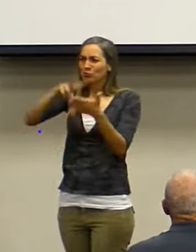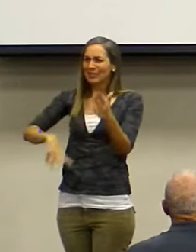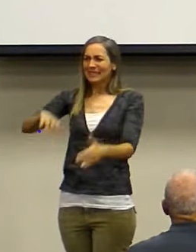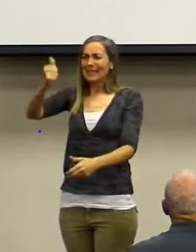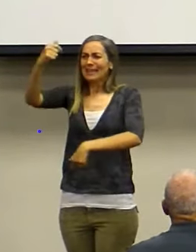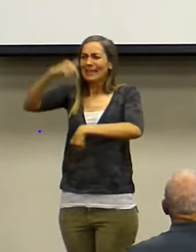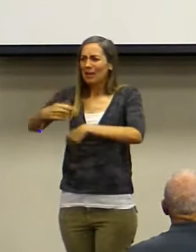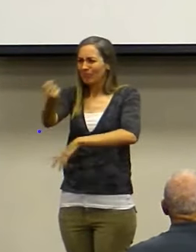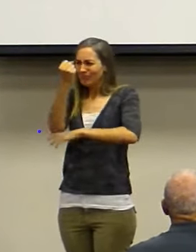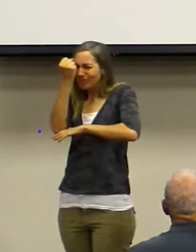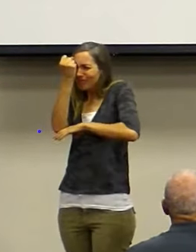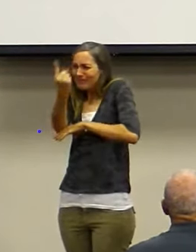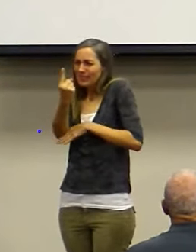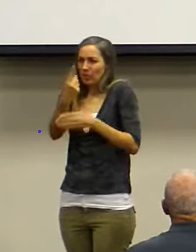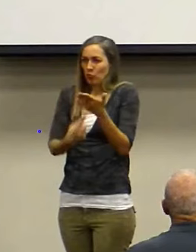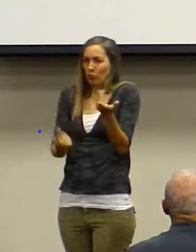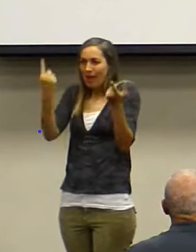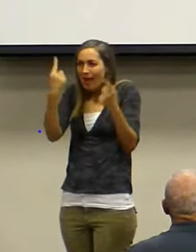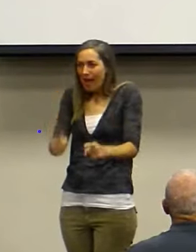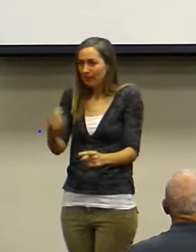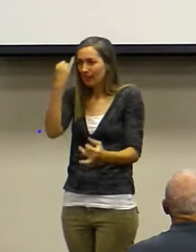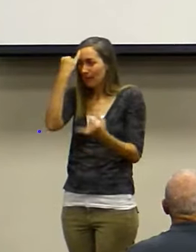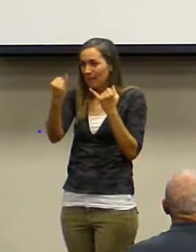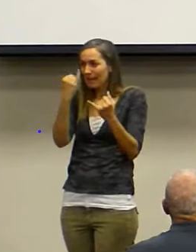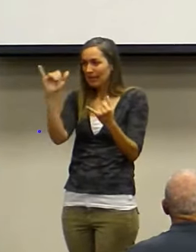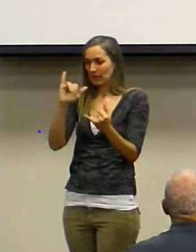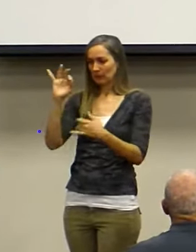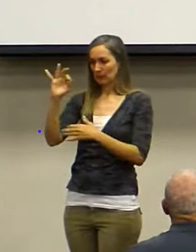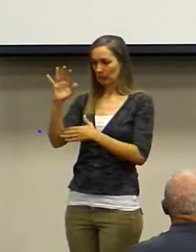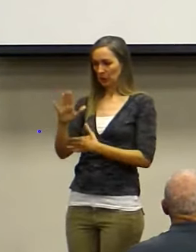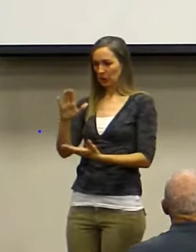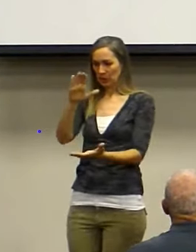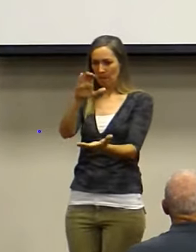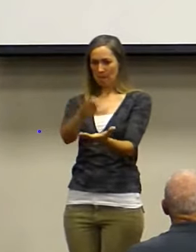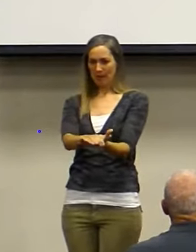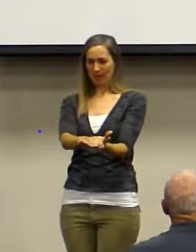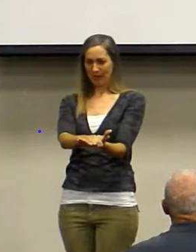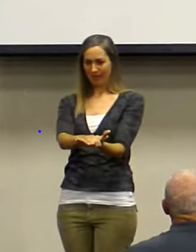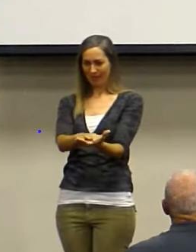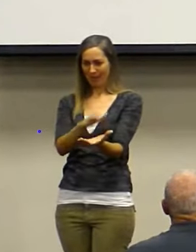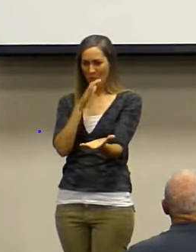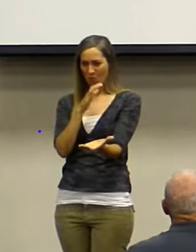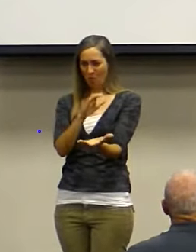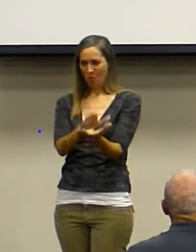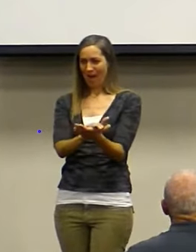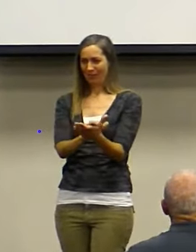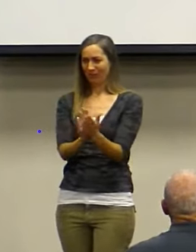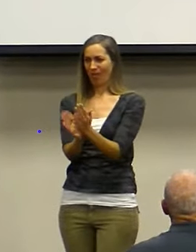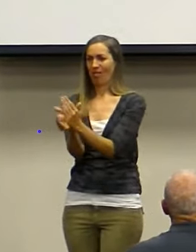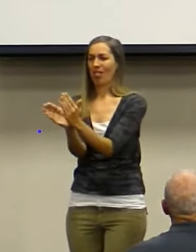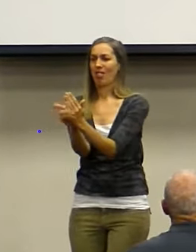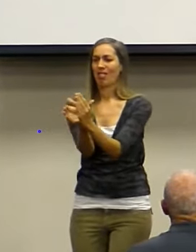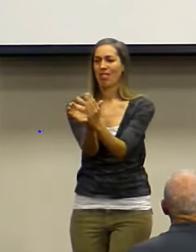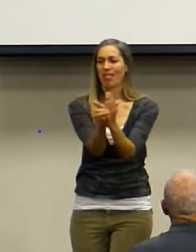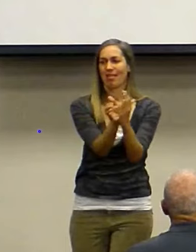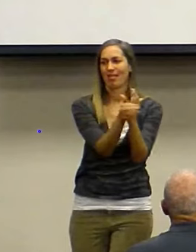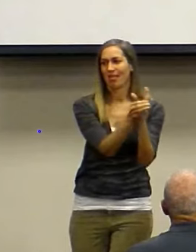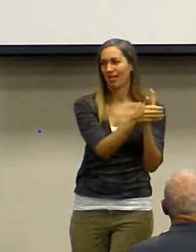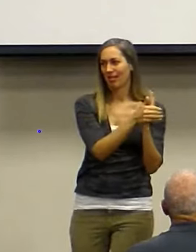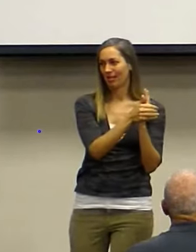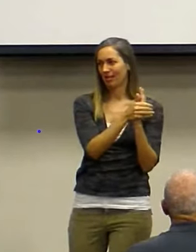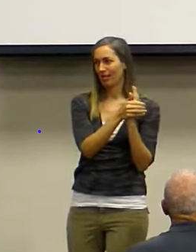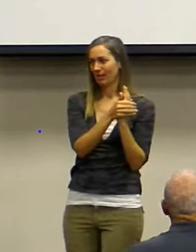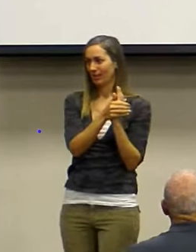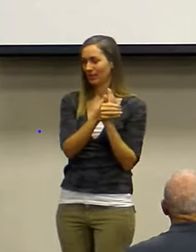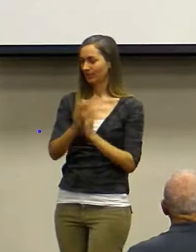Can you imagine as a preacher, you're married, and your wife is out there doing something. And while you're preaching, the Lord says, stop and